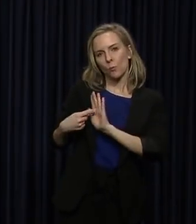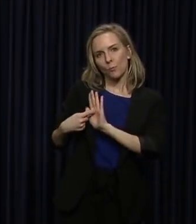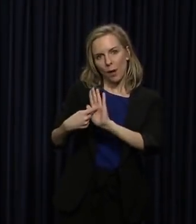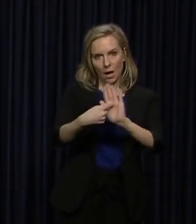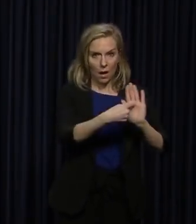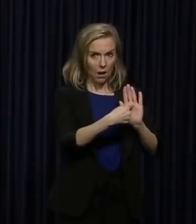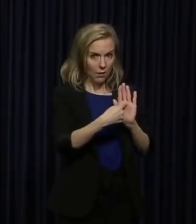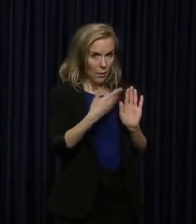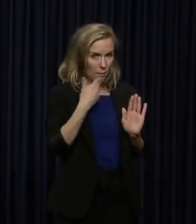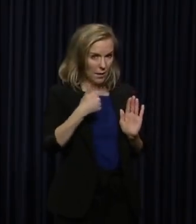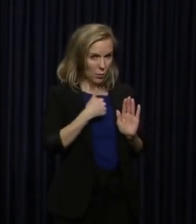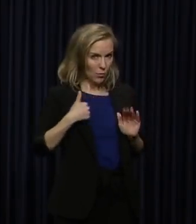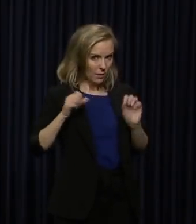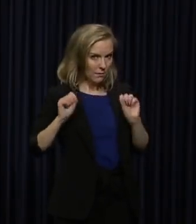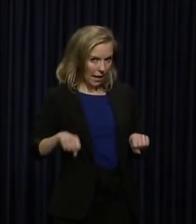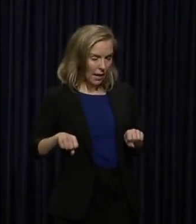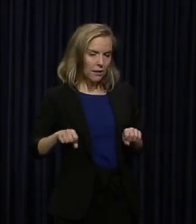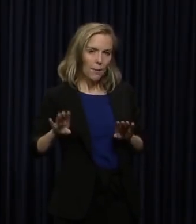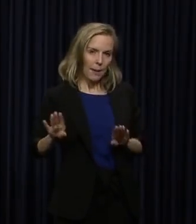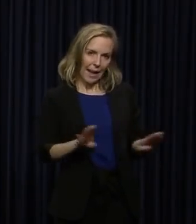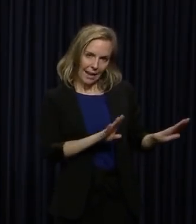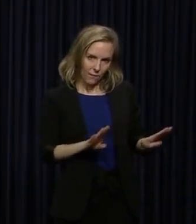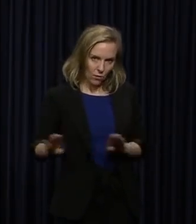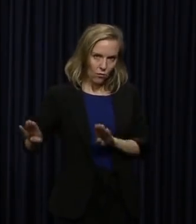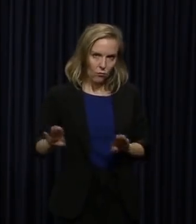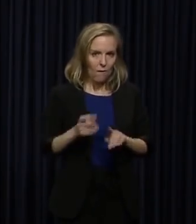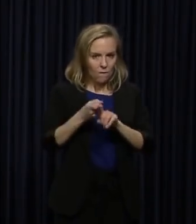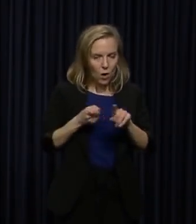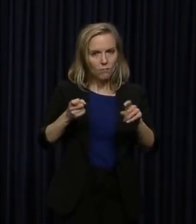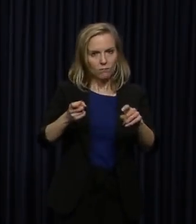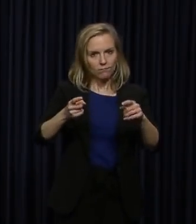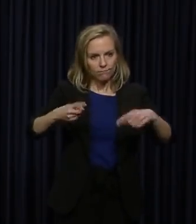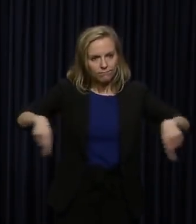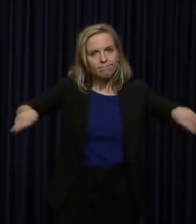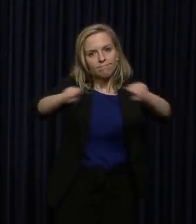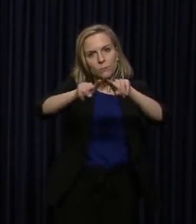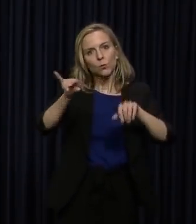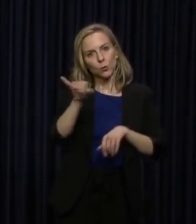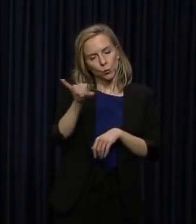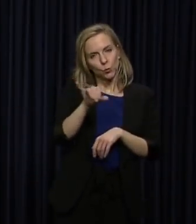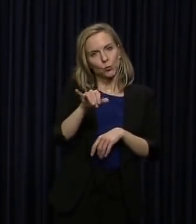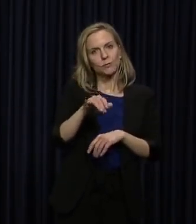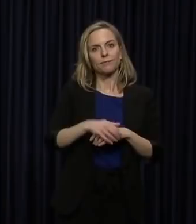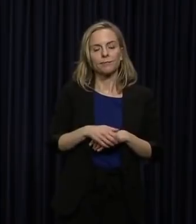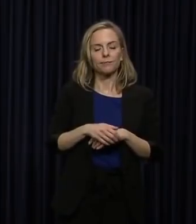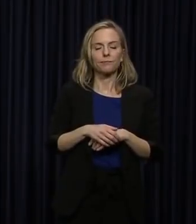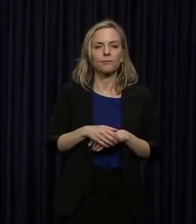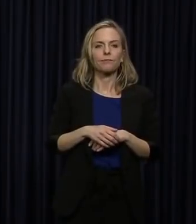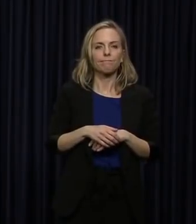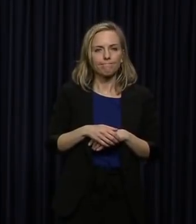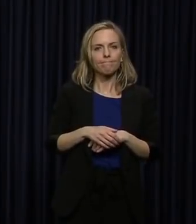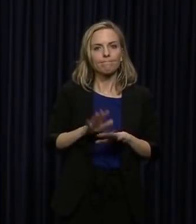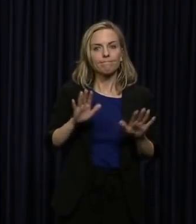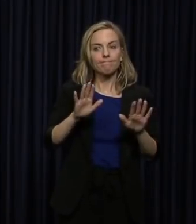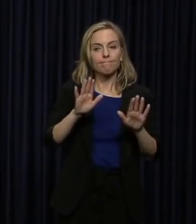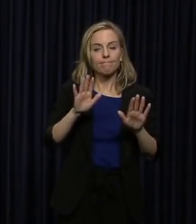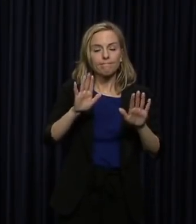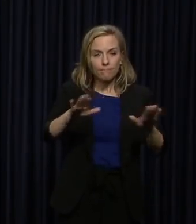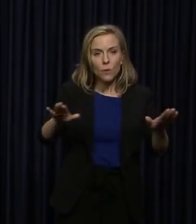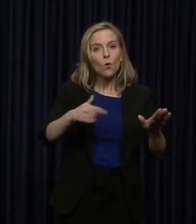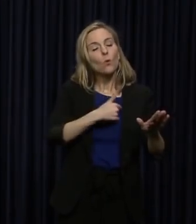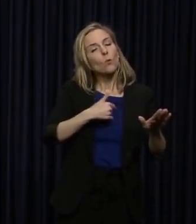as best we can the behavior we need from everybody else. So, folks,